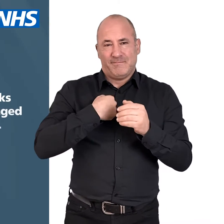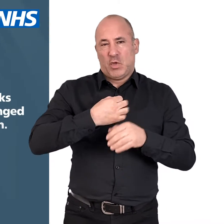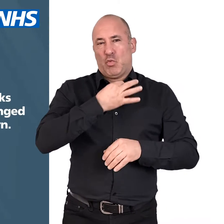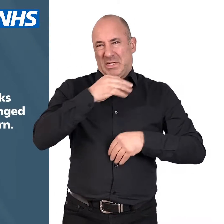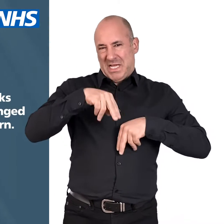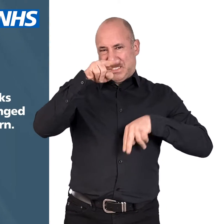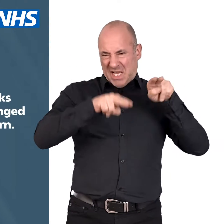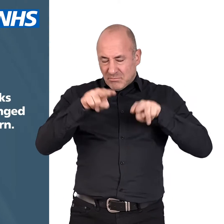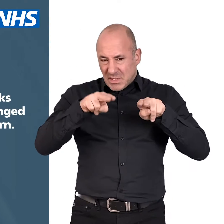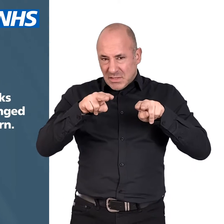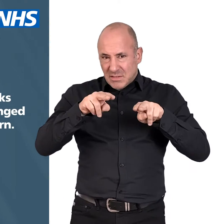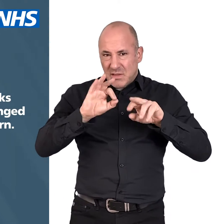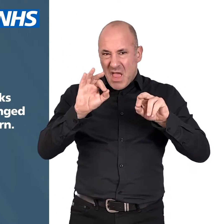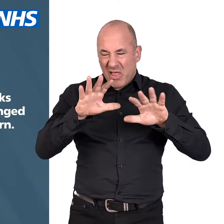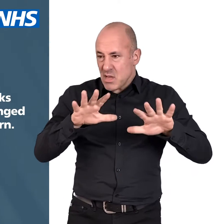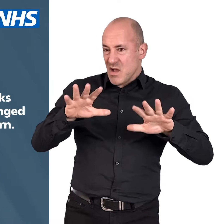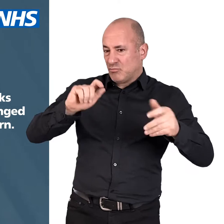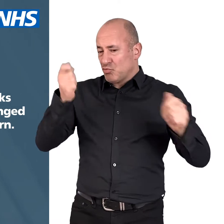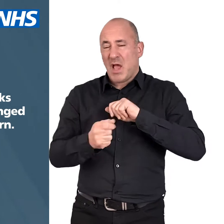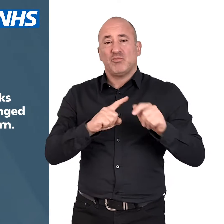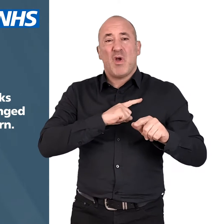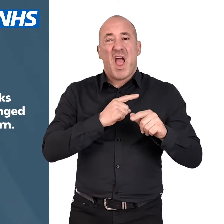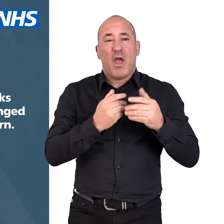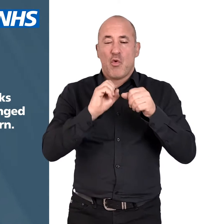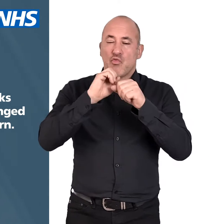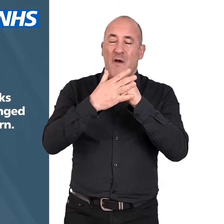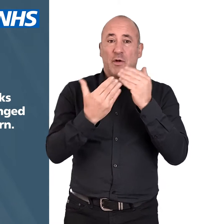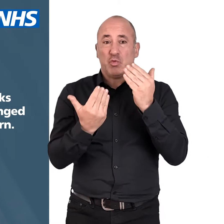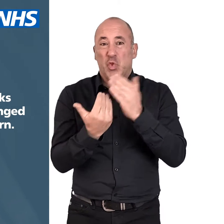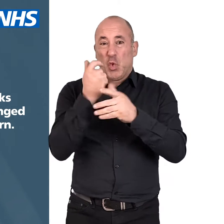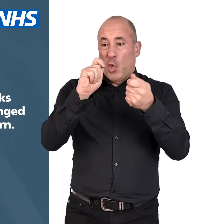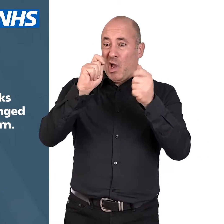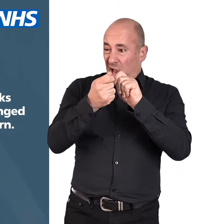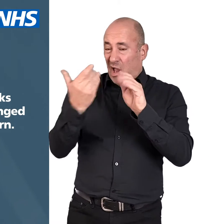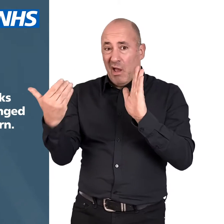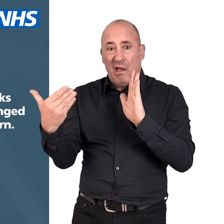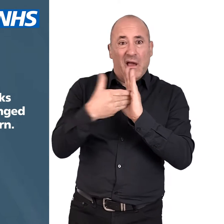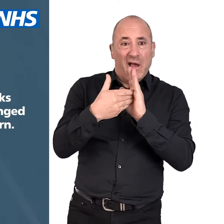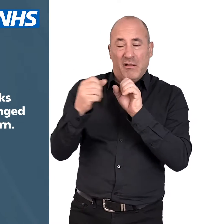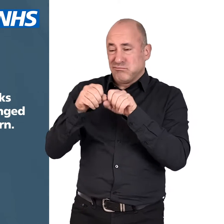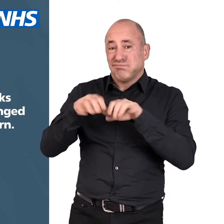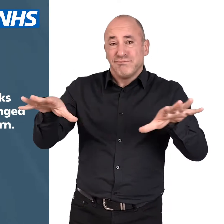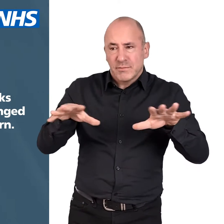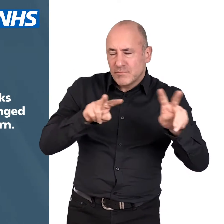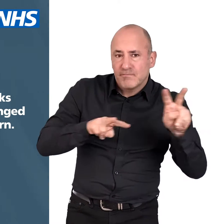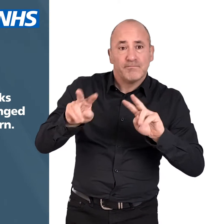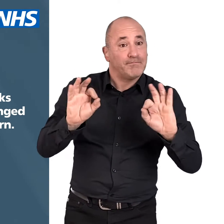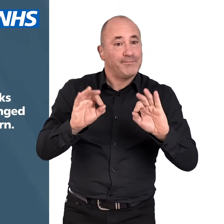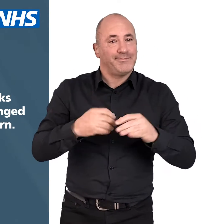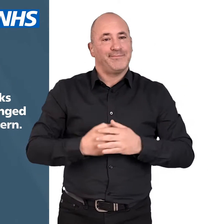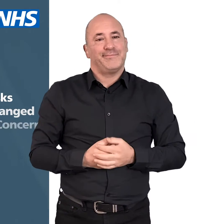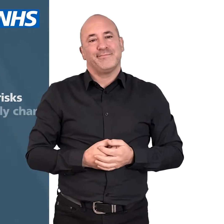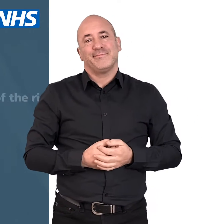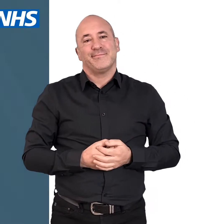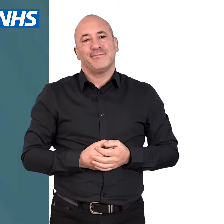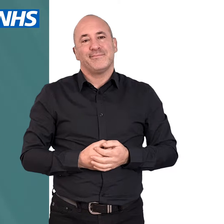Four, our assessment of the risks is not fundamentally changed by new variants of concern.